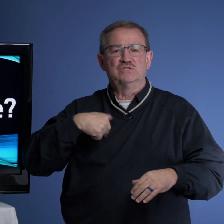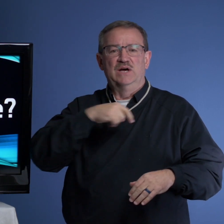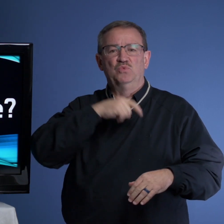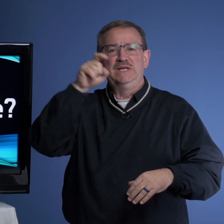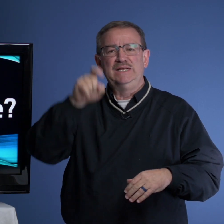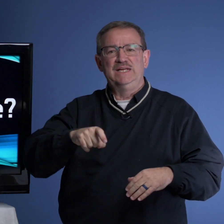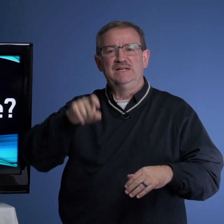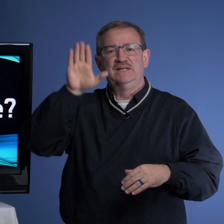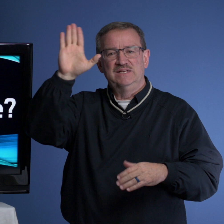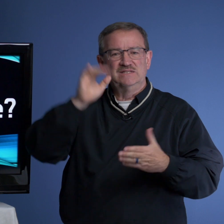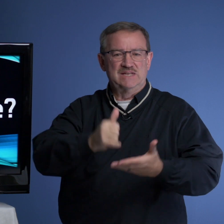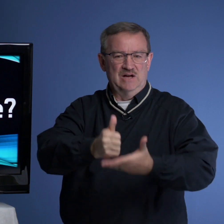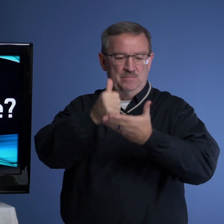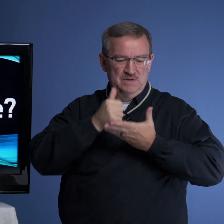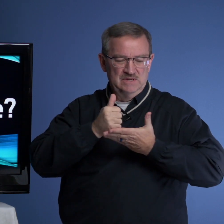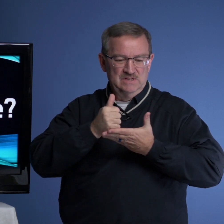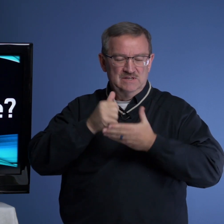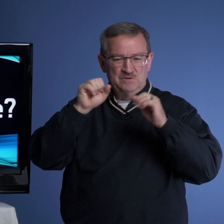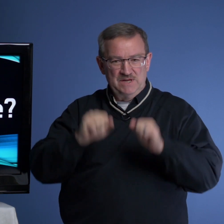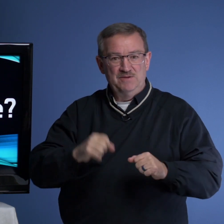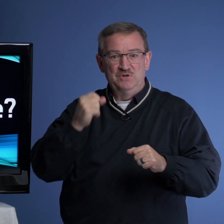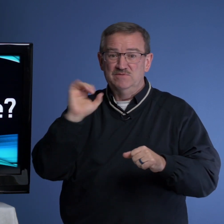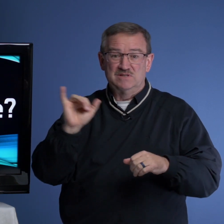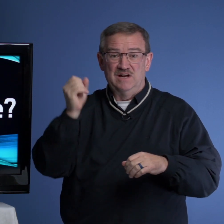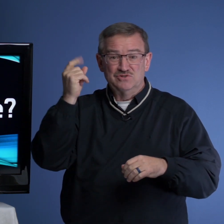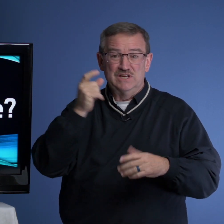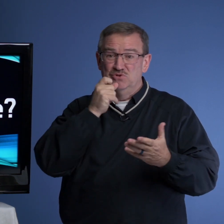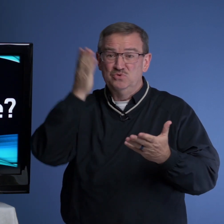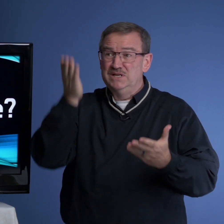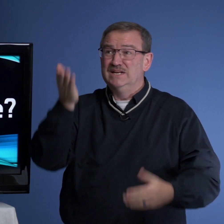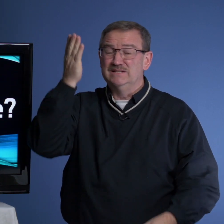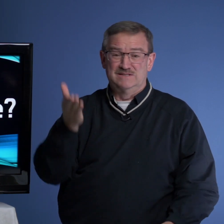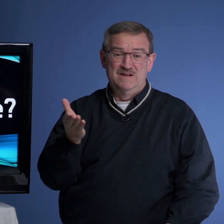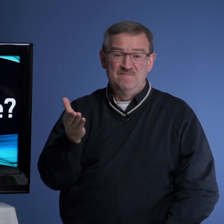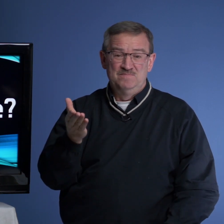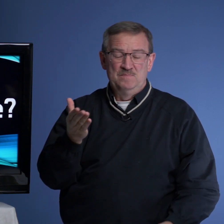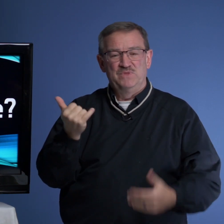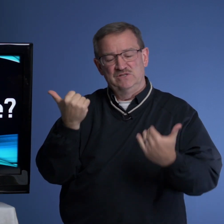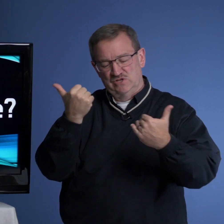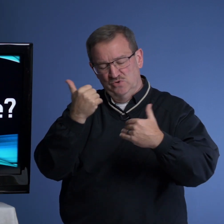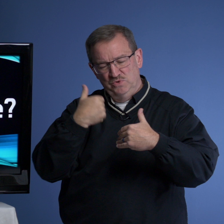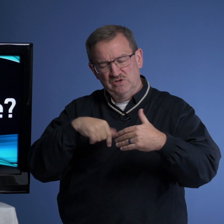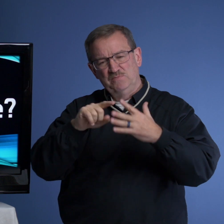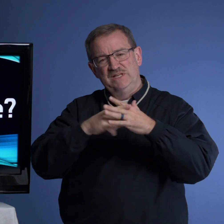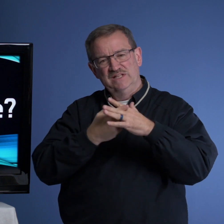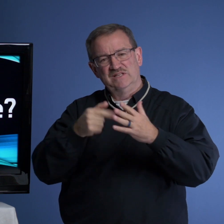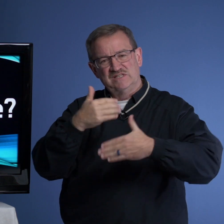that we need His help to be able even to understand who He is. And so we're going to begin this